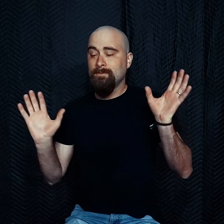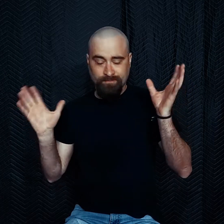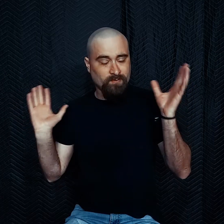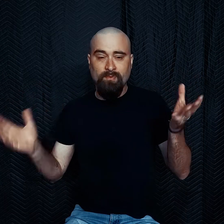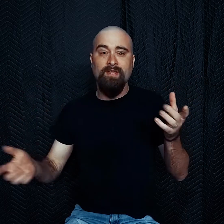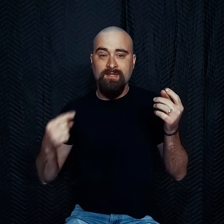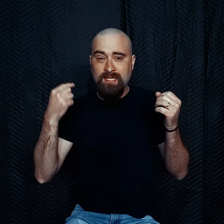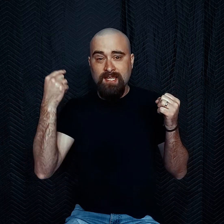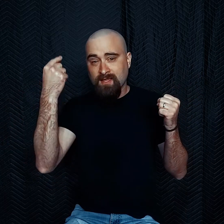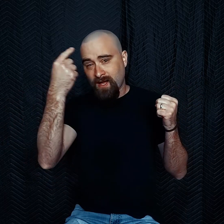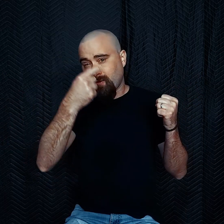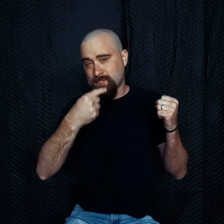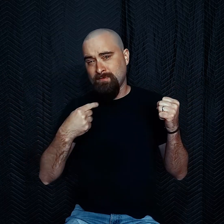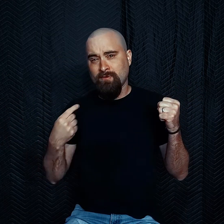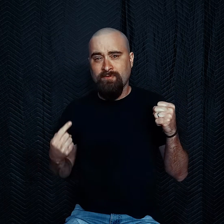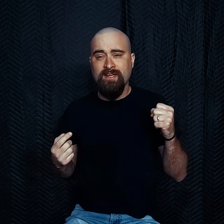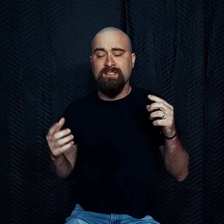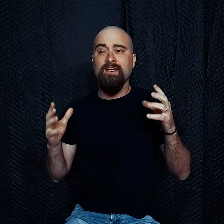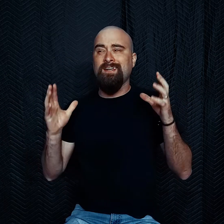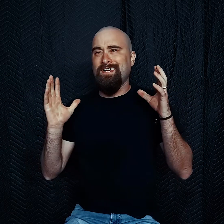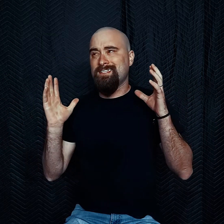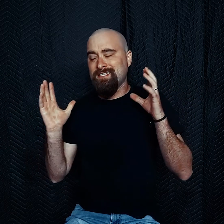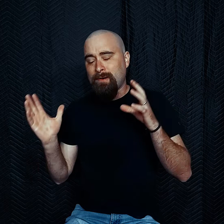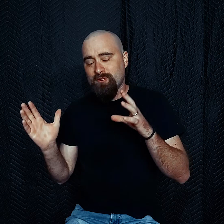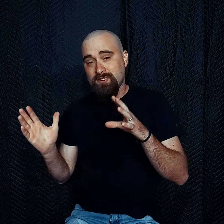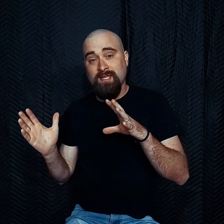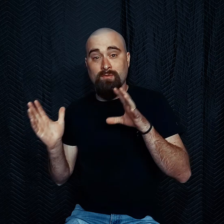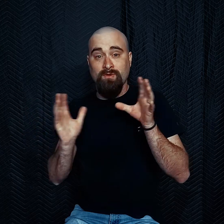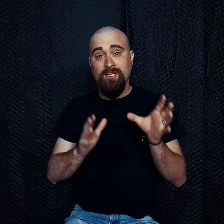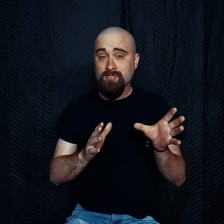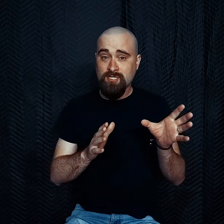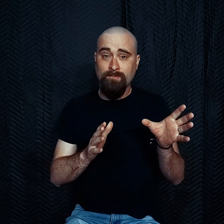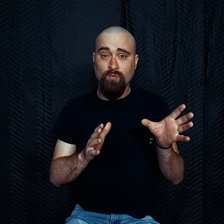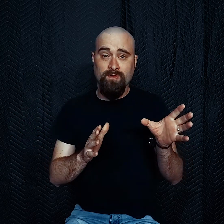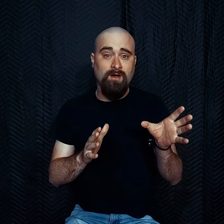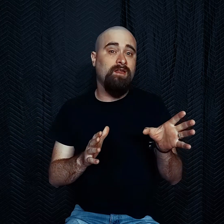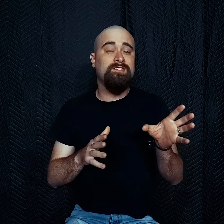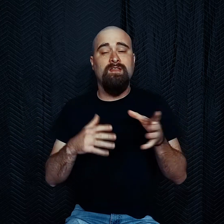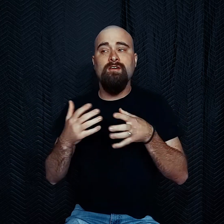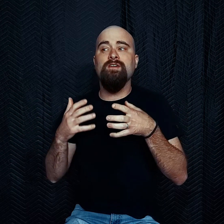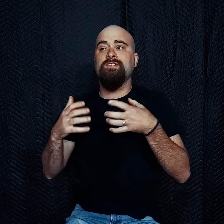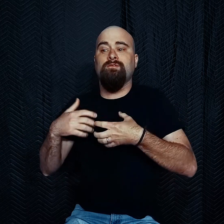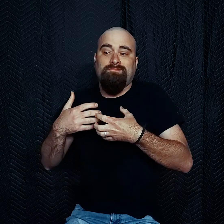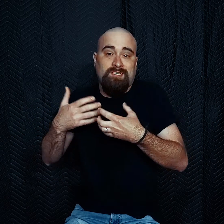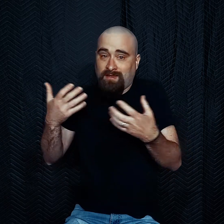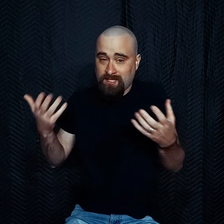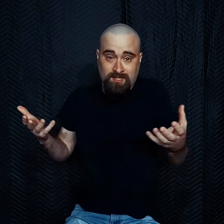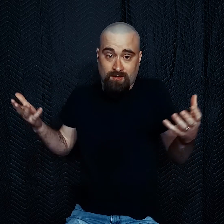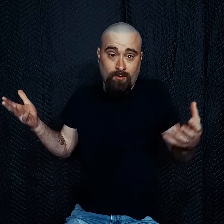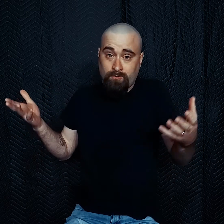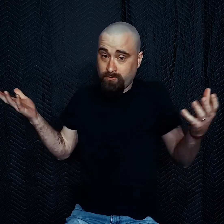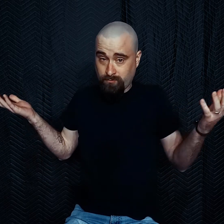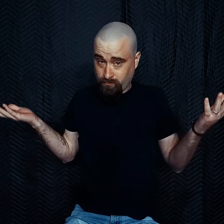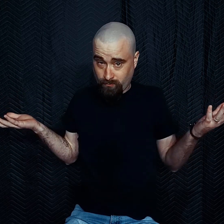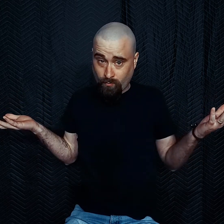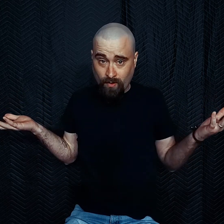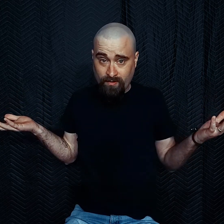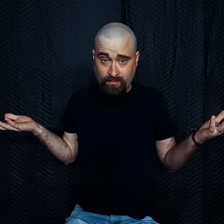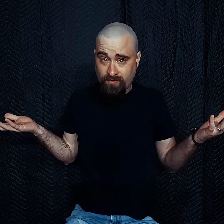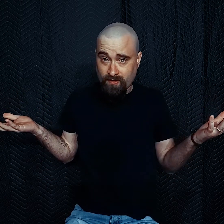but getting that close-up of their face establishes a relationship with the audience and it also just lets us know what they